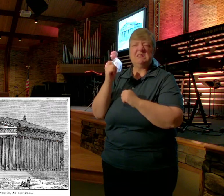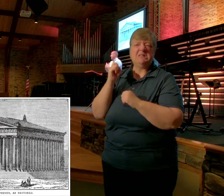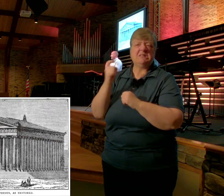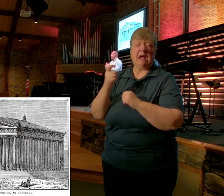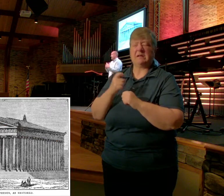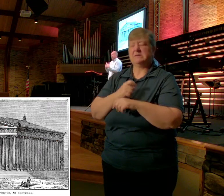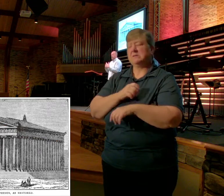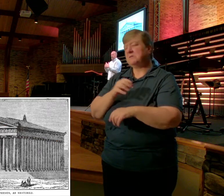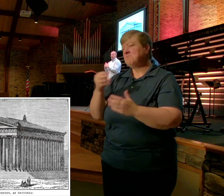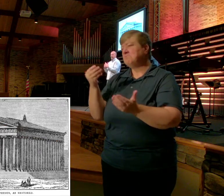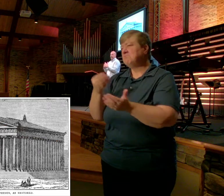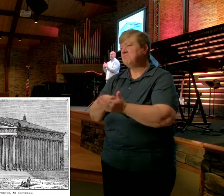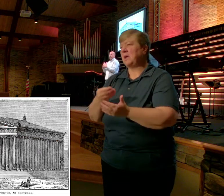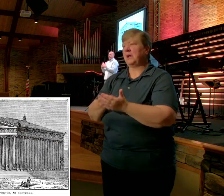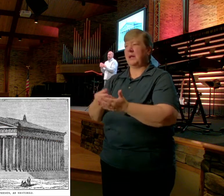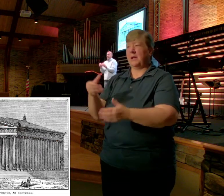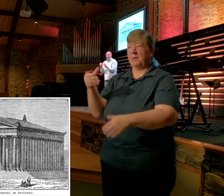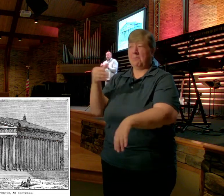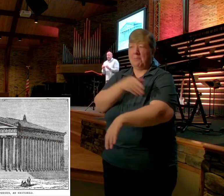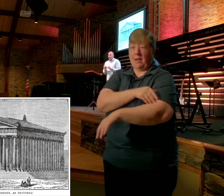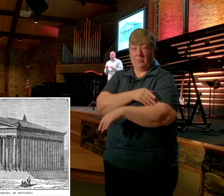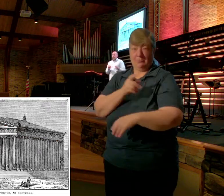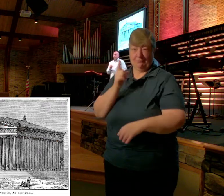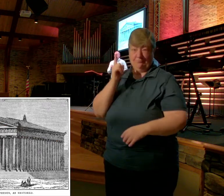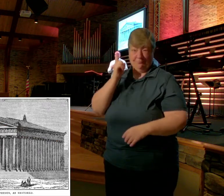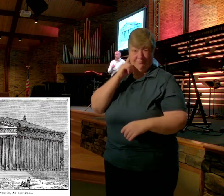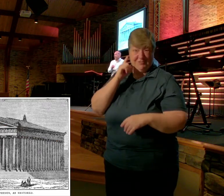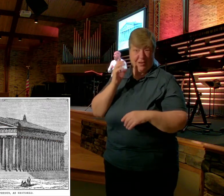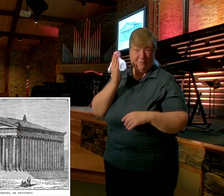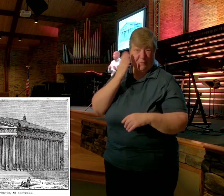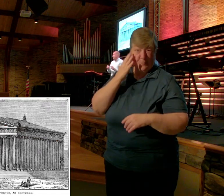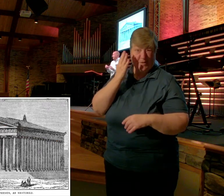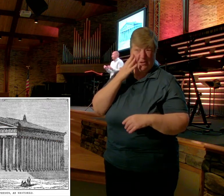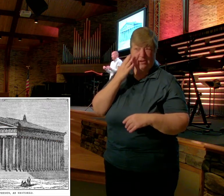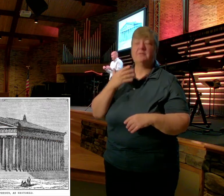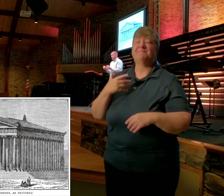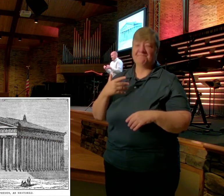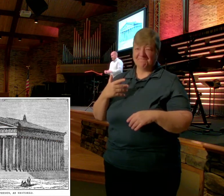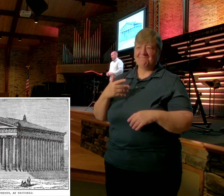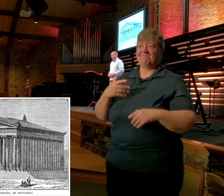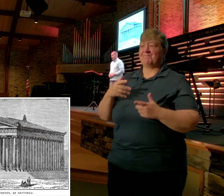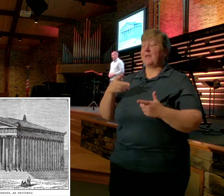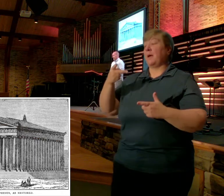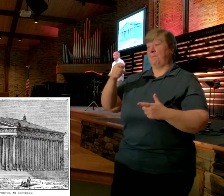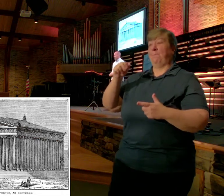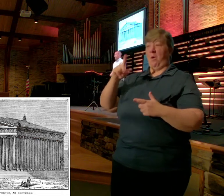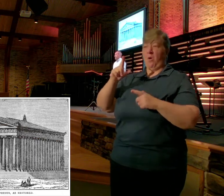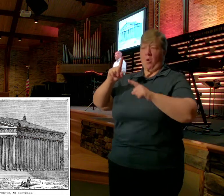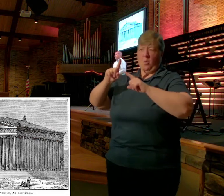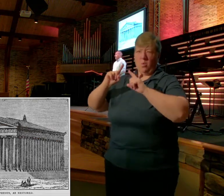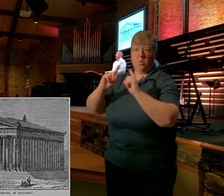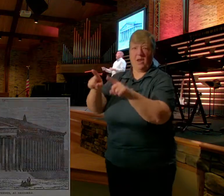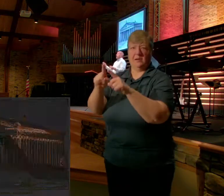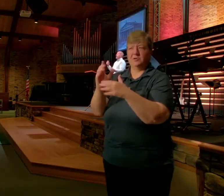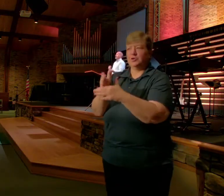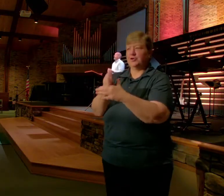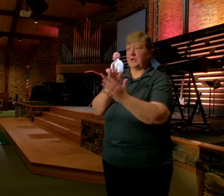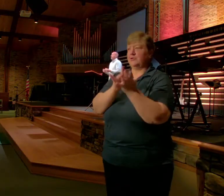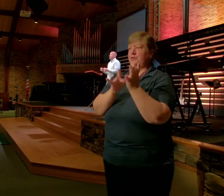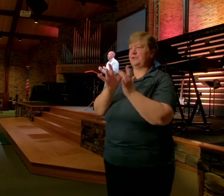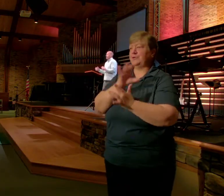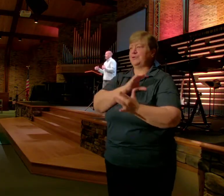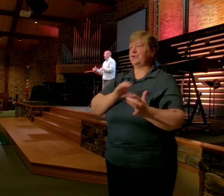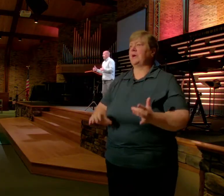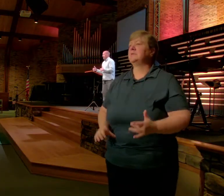Sound familiar? That Paul entered in To share the good news Of Jesus Christ About a decade